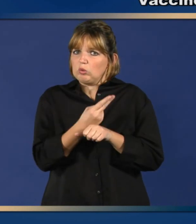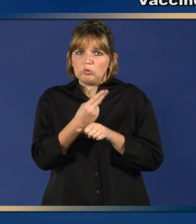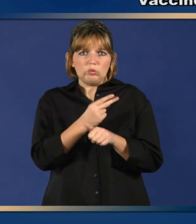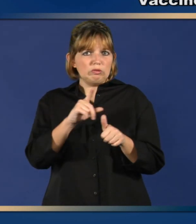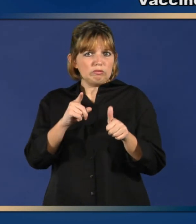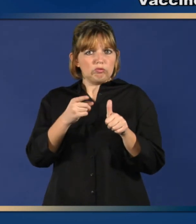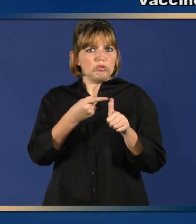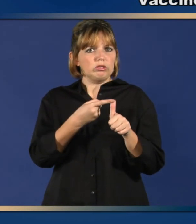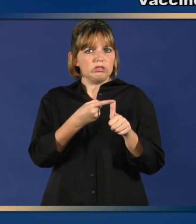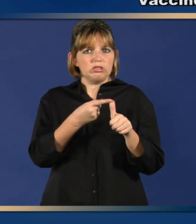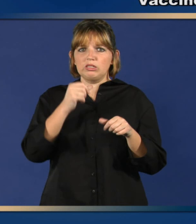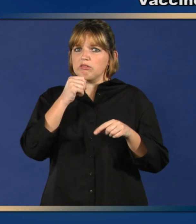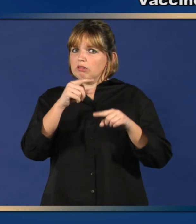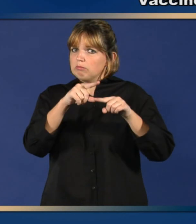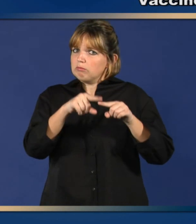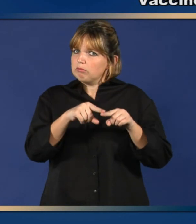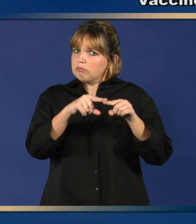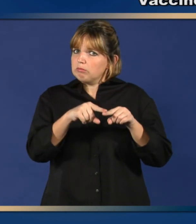of your pediatrician.